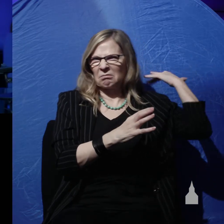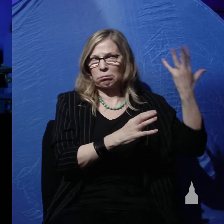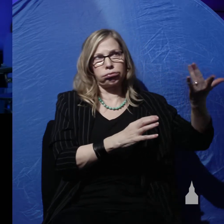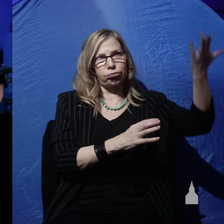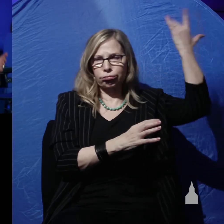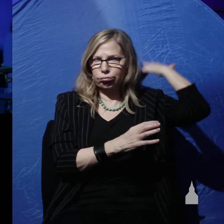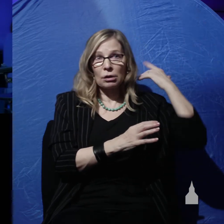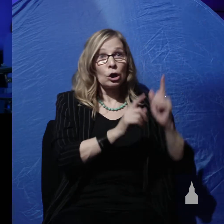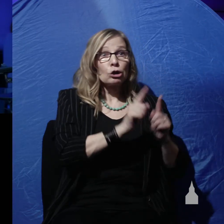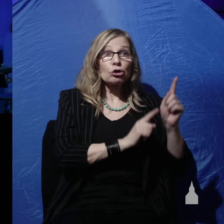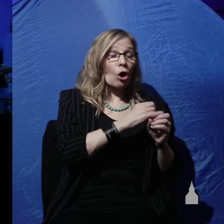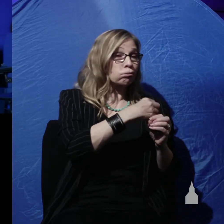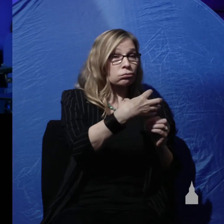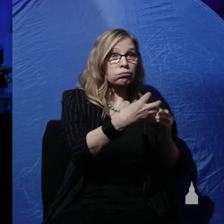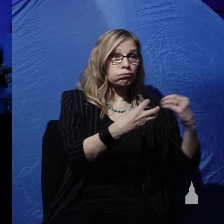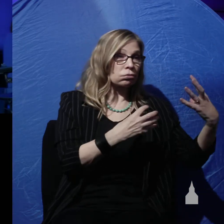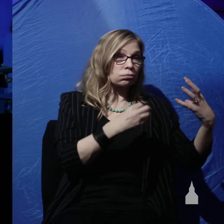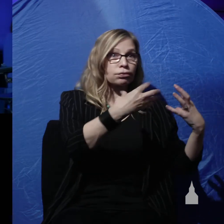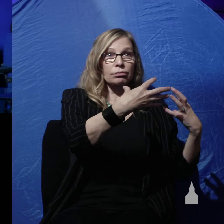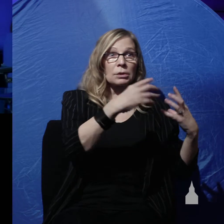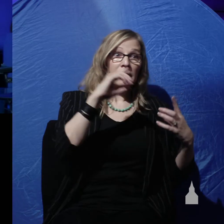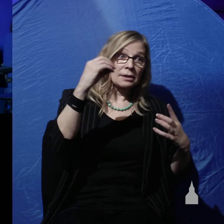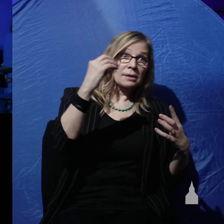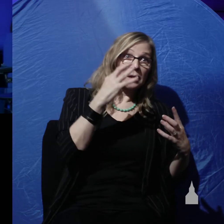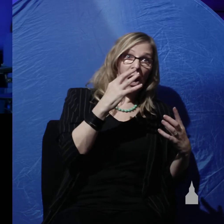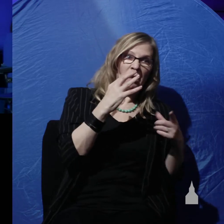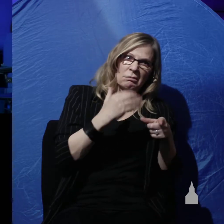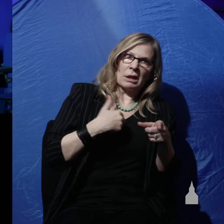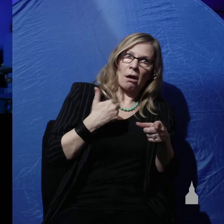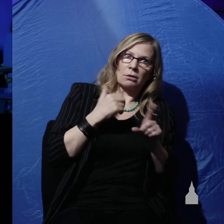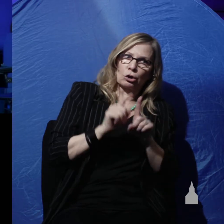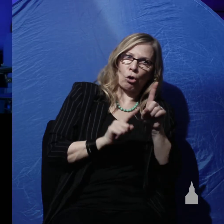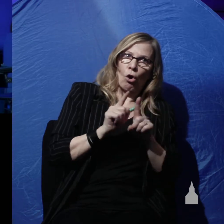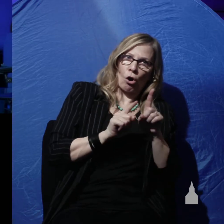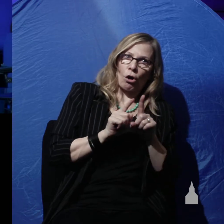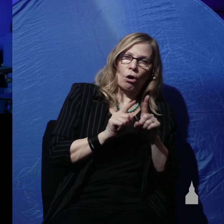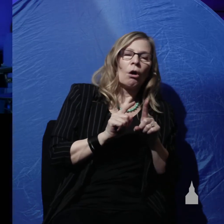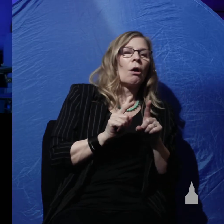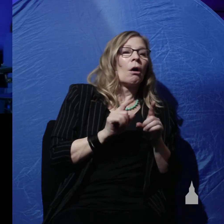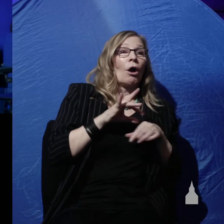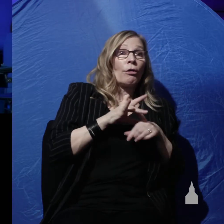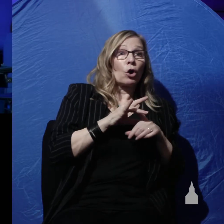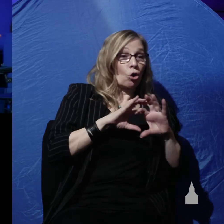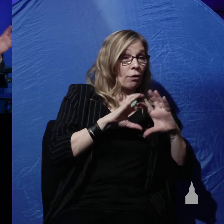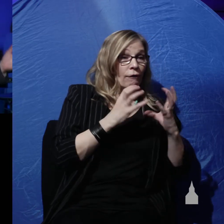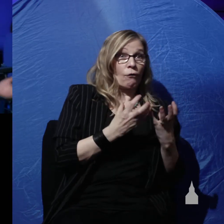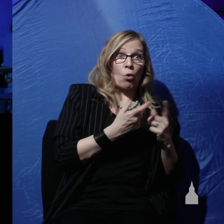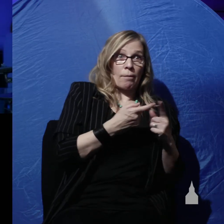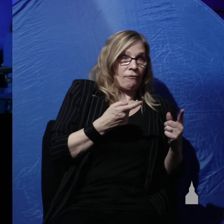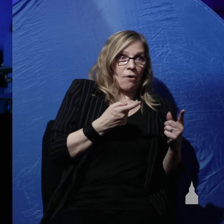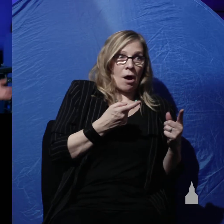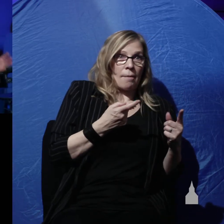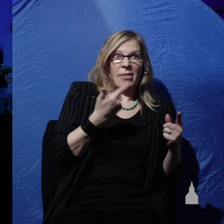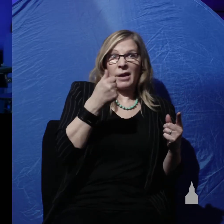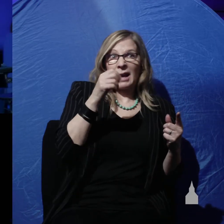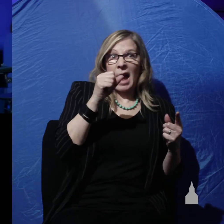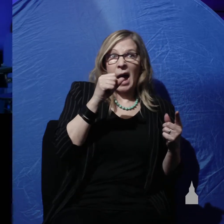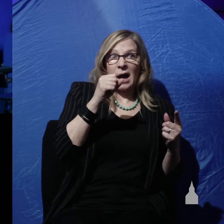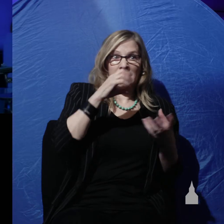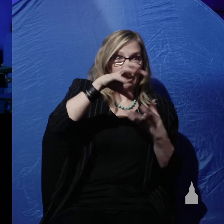Stars formed. Then the sun formed. Our sun's a young star. The earth formed out of the gas cloud around the sun. It was